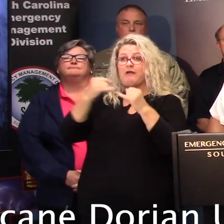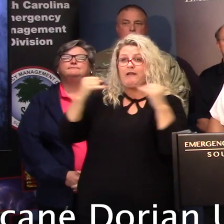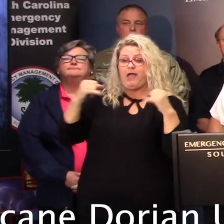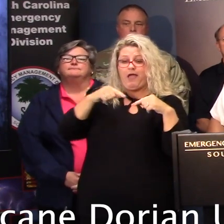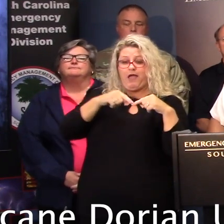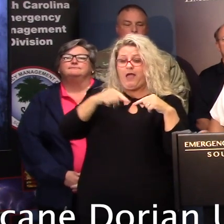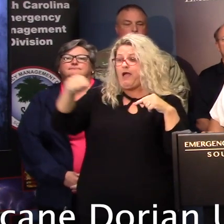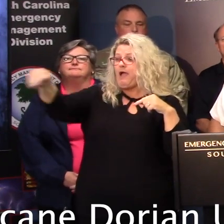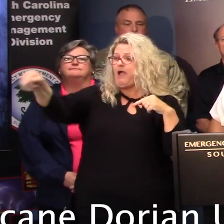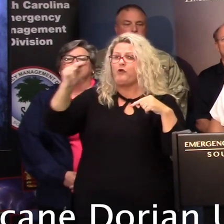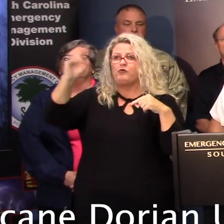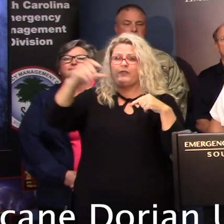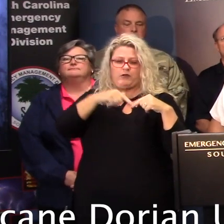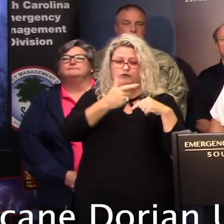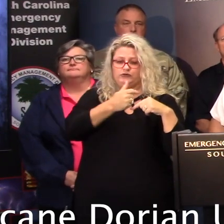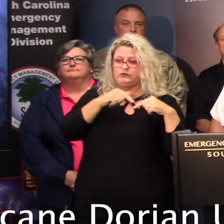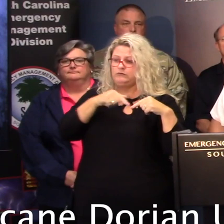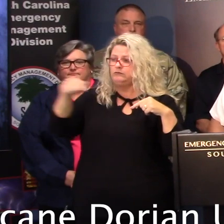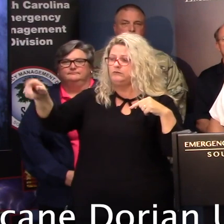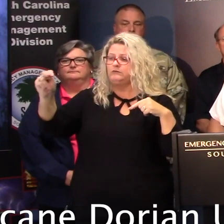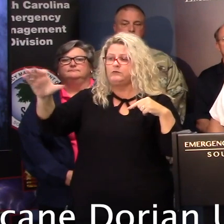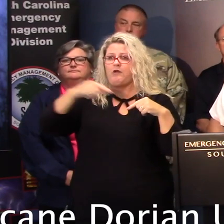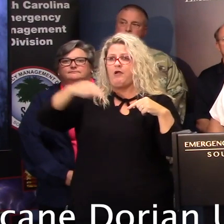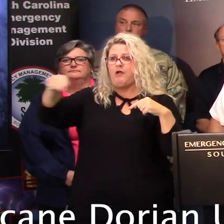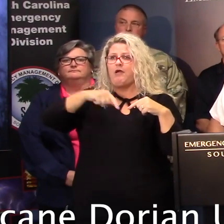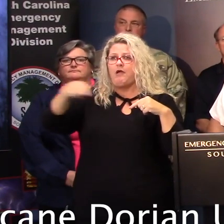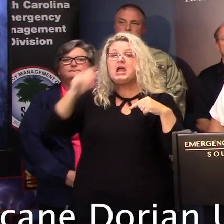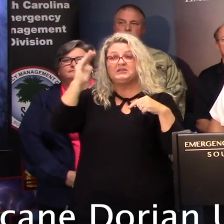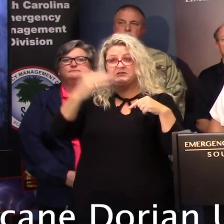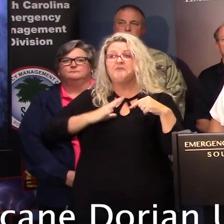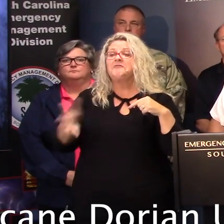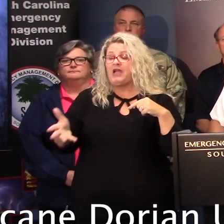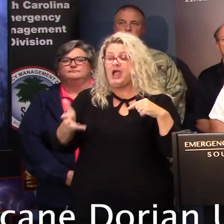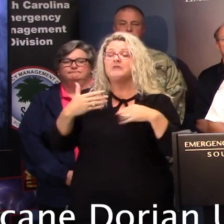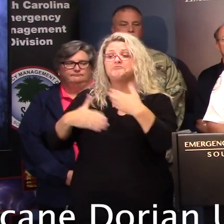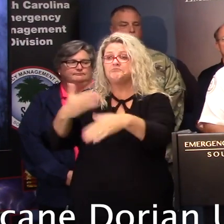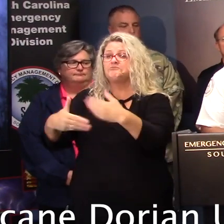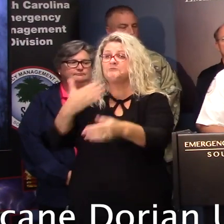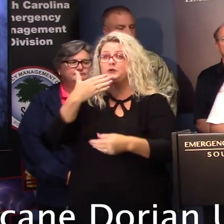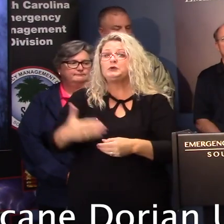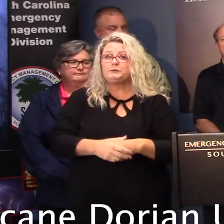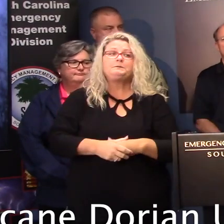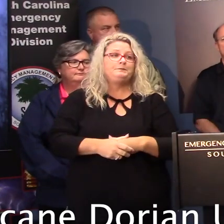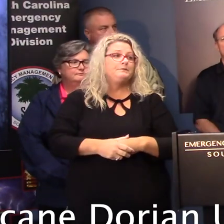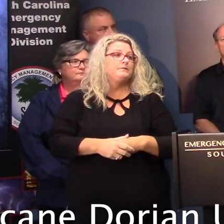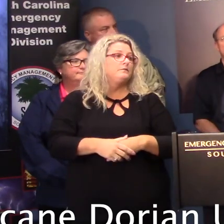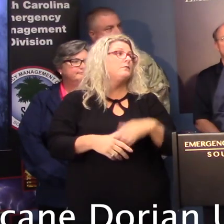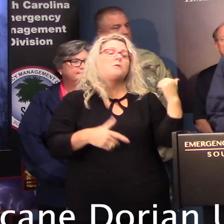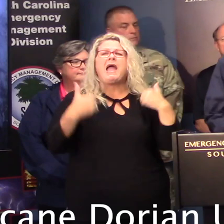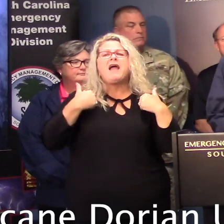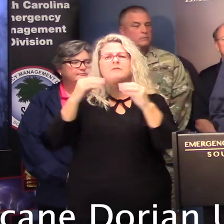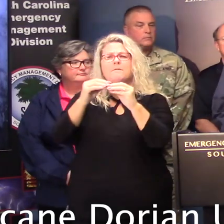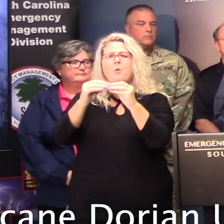North Carolina state line to keep, uh, traffic flow. And so far, things are operating very, uh, smoothly. Thank you, Governor. Thank you very much. And there is more.